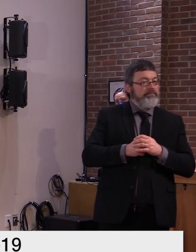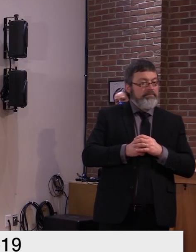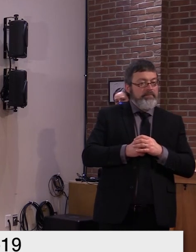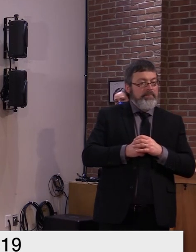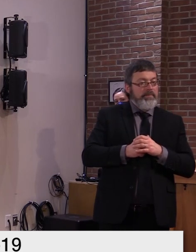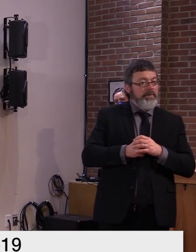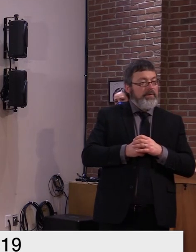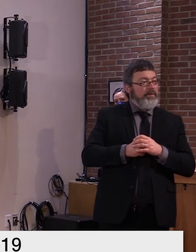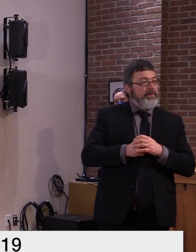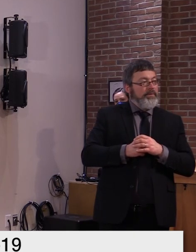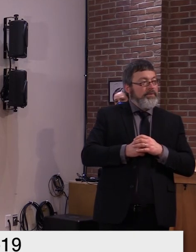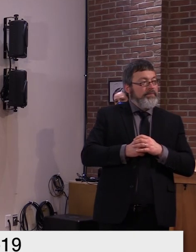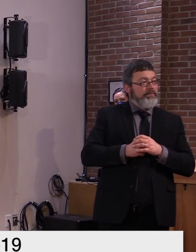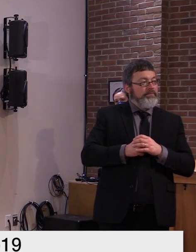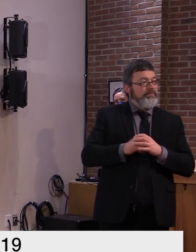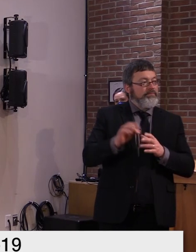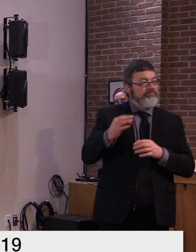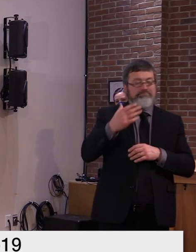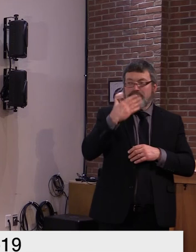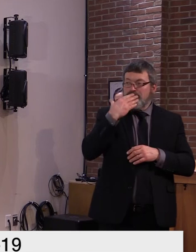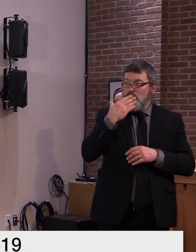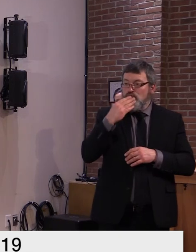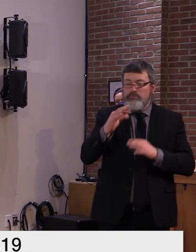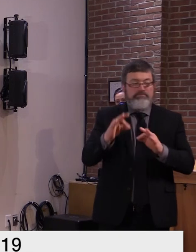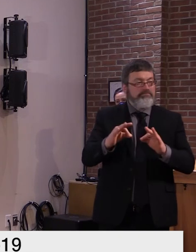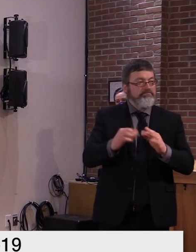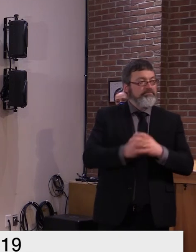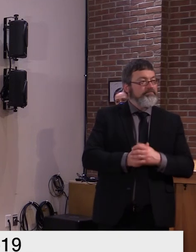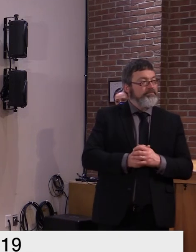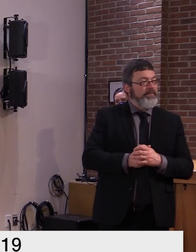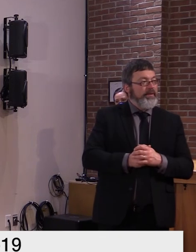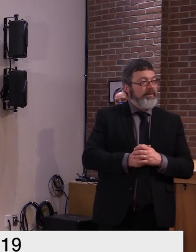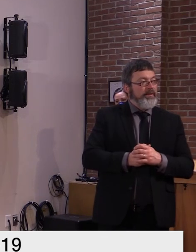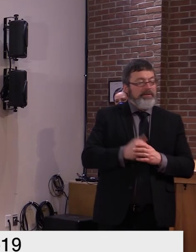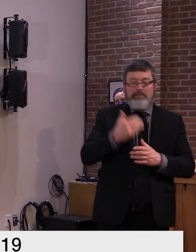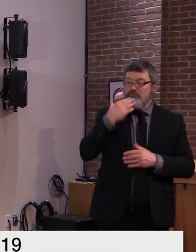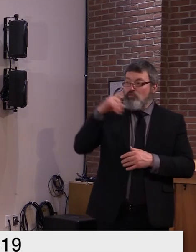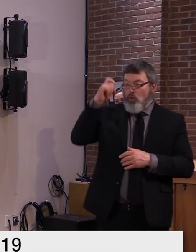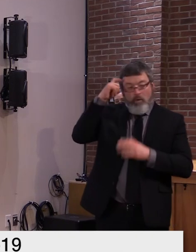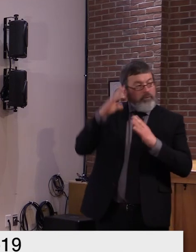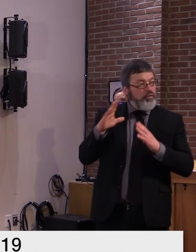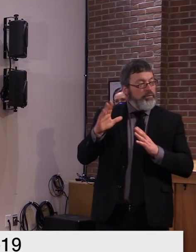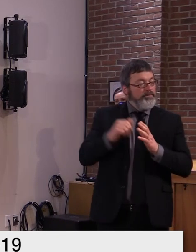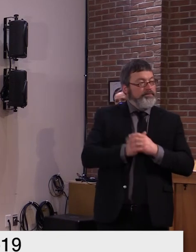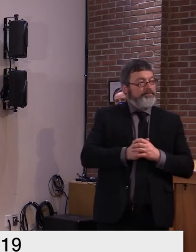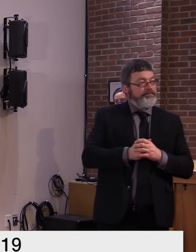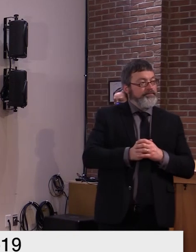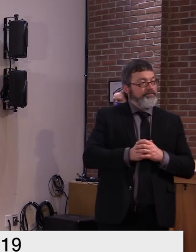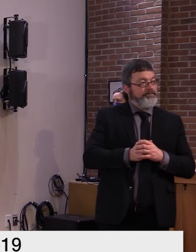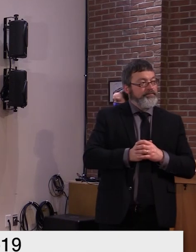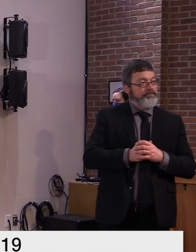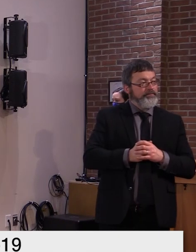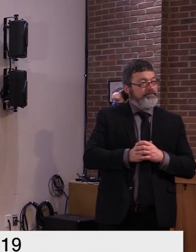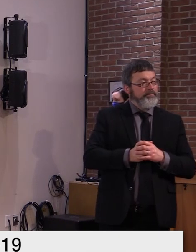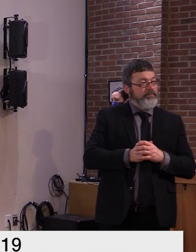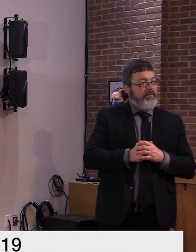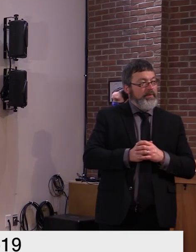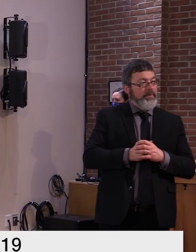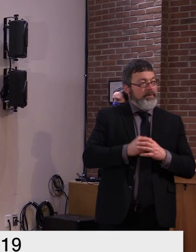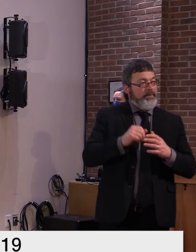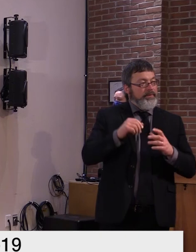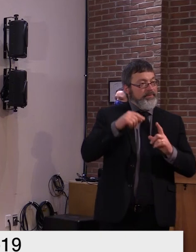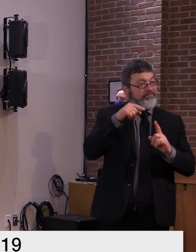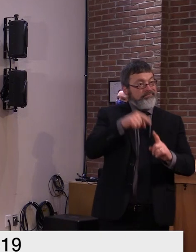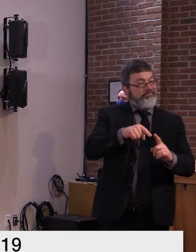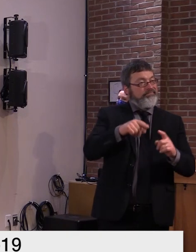Guy. Thank you very much. Thank you very much. Governor. Question about gesture tickets. Of